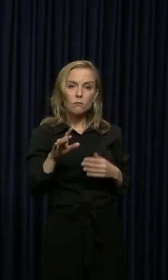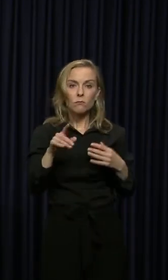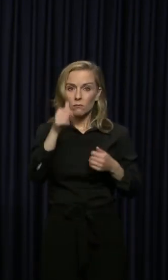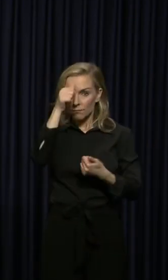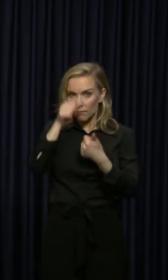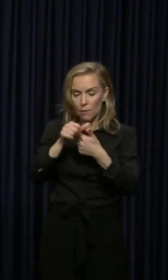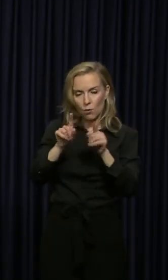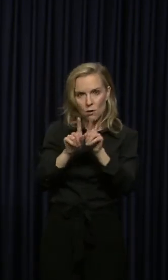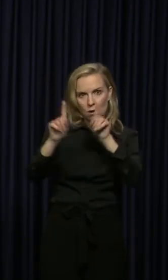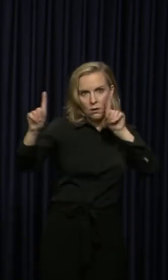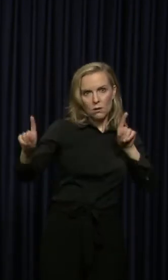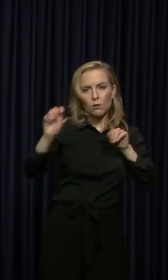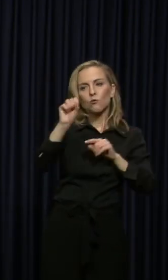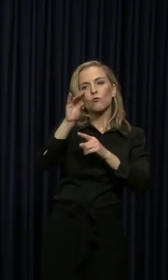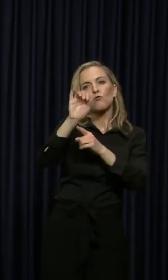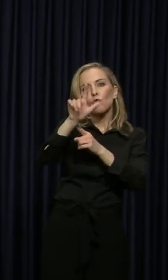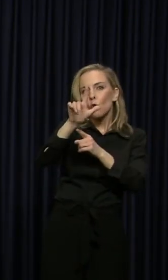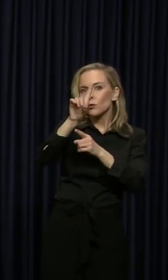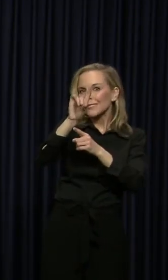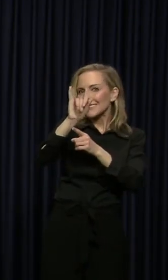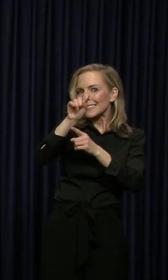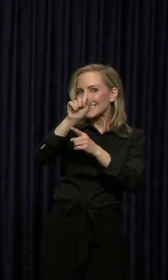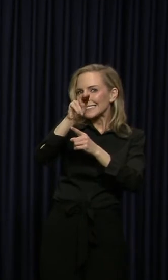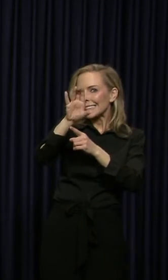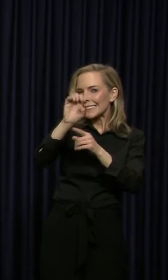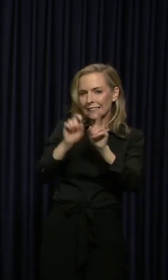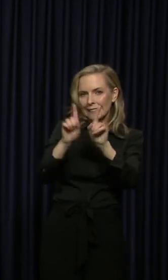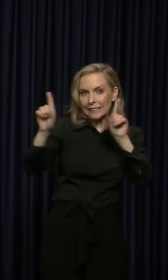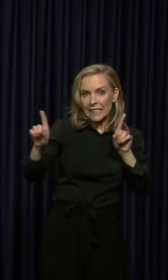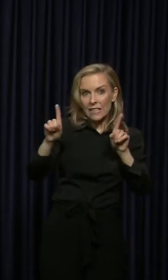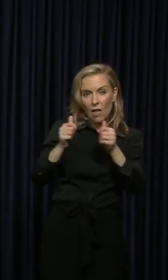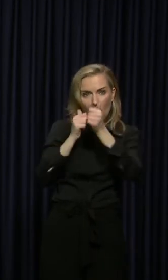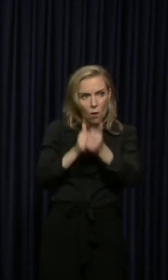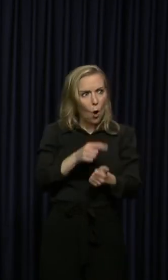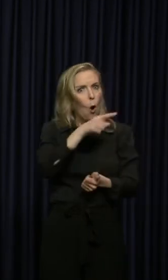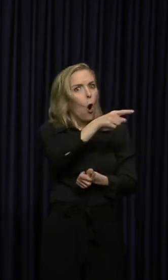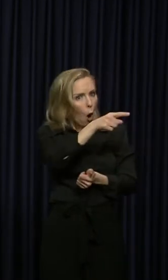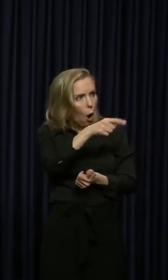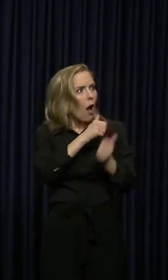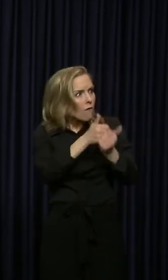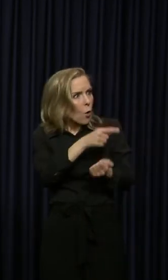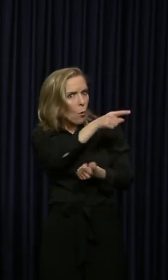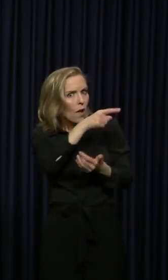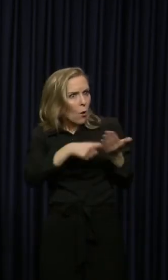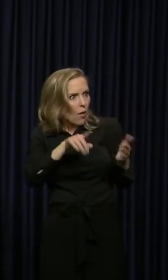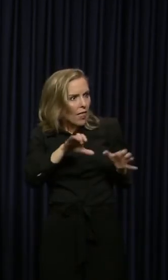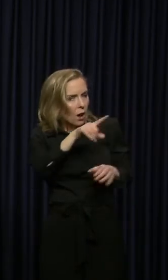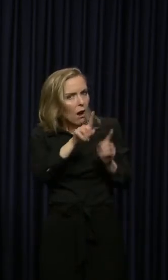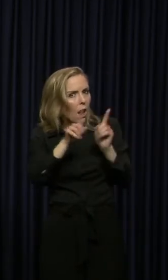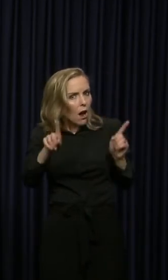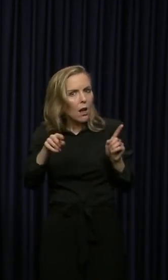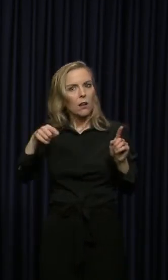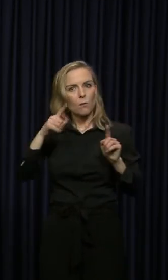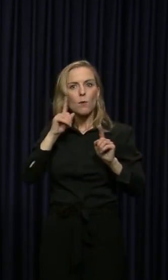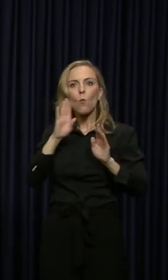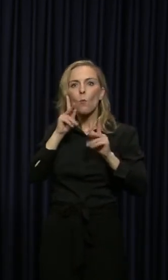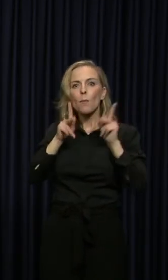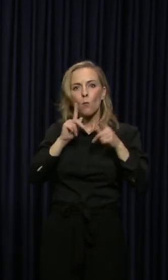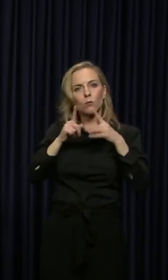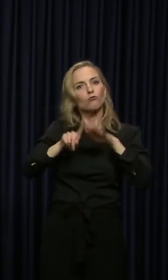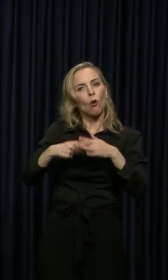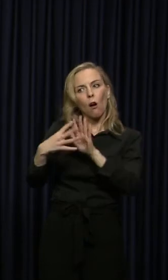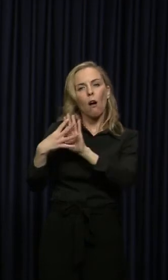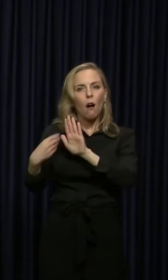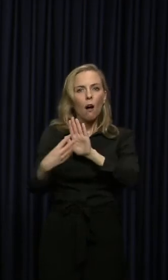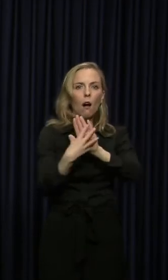distance, they will do the same. So let's all make sure that we're doing our part. Uh, so I love this.